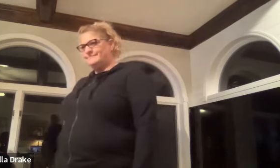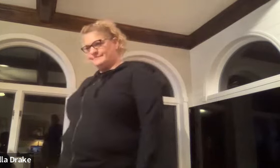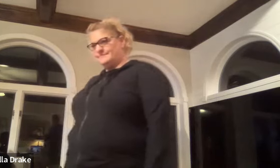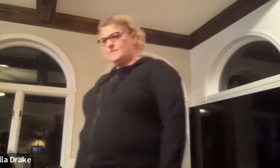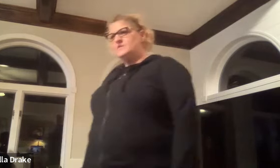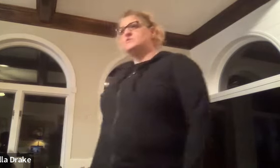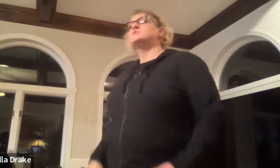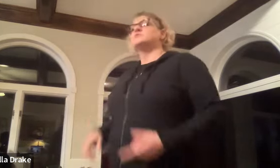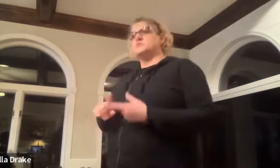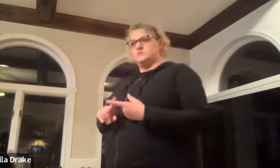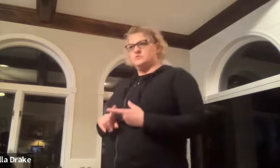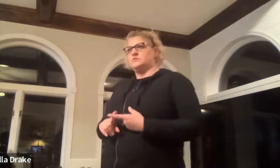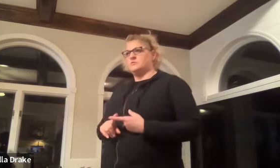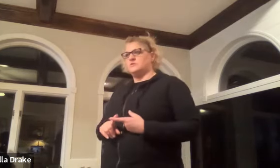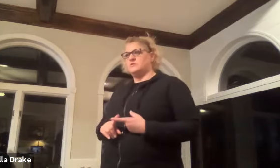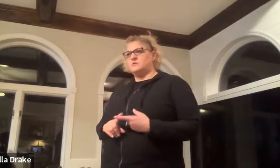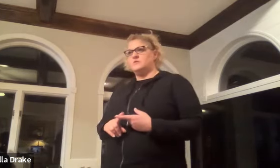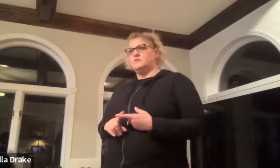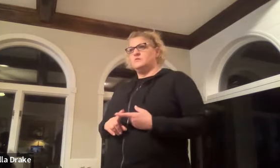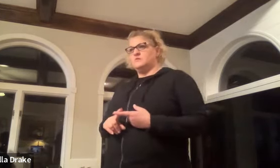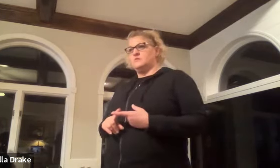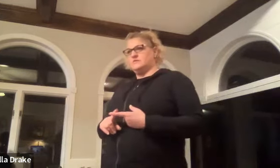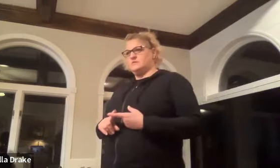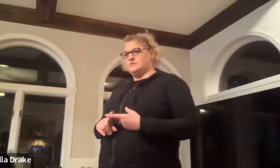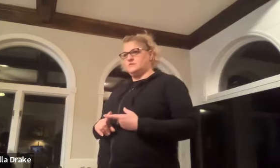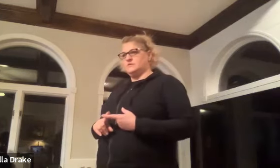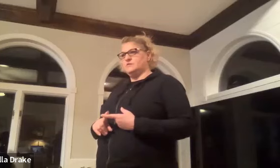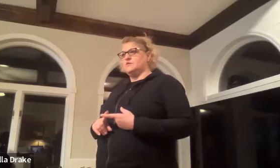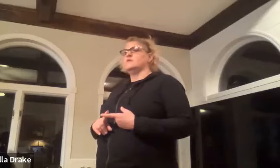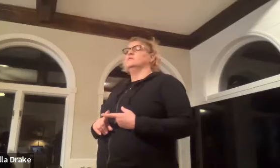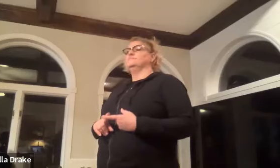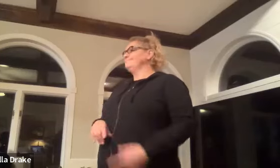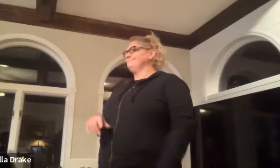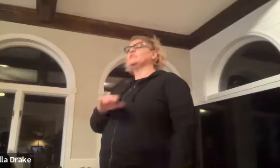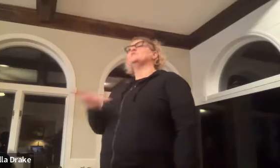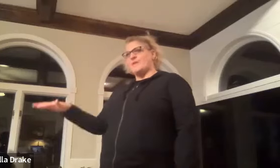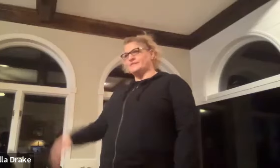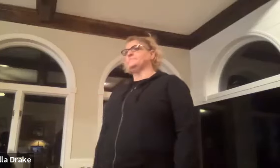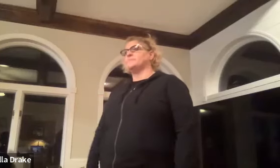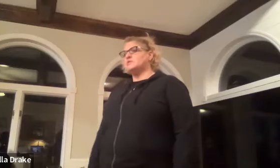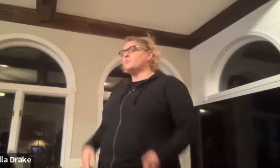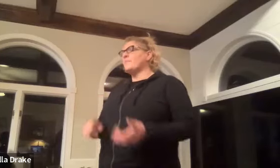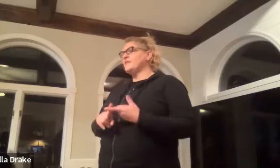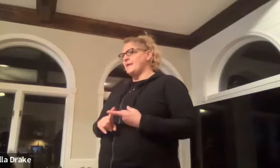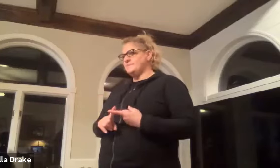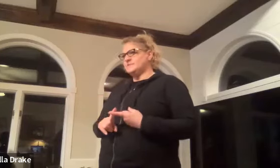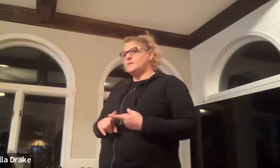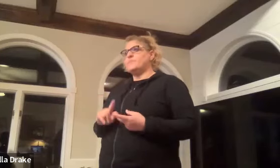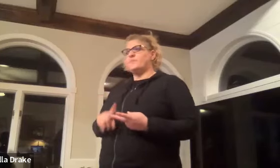and then you could say great program i don't know if you'd spell that out you'd spell it so proper names proper